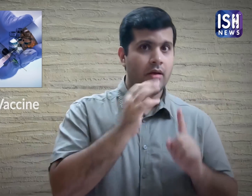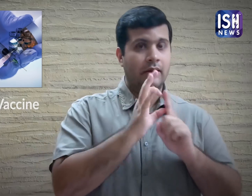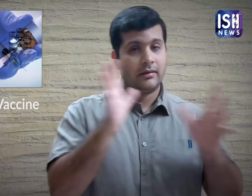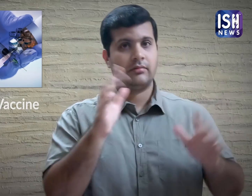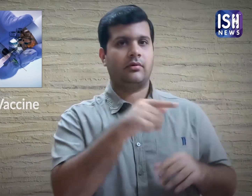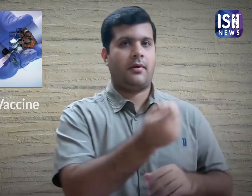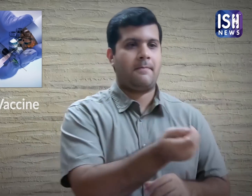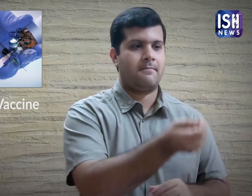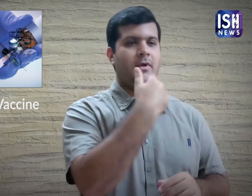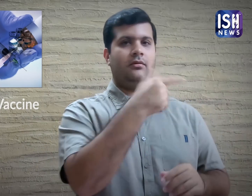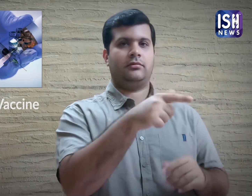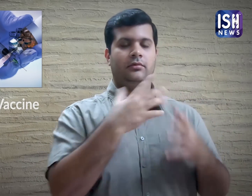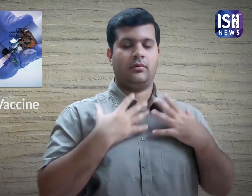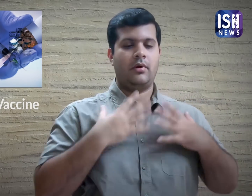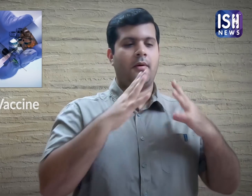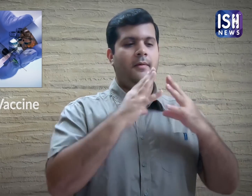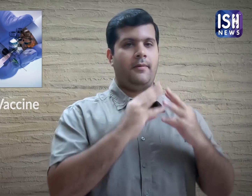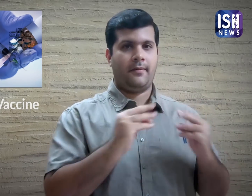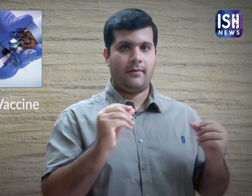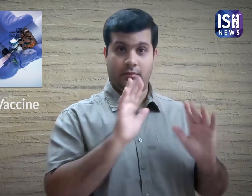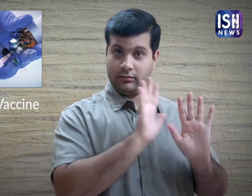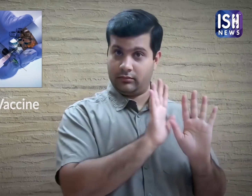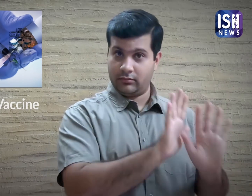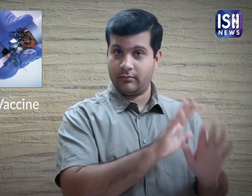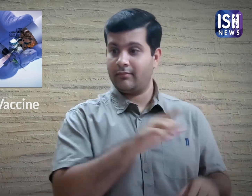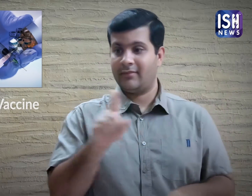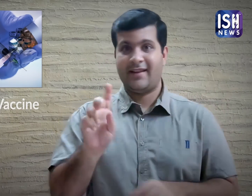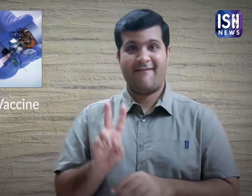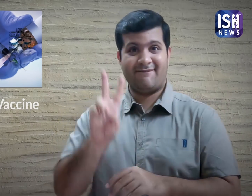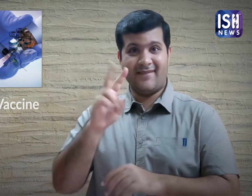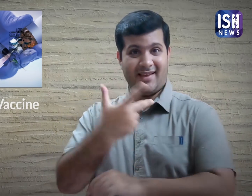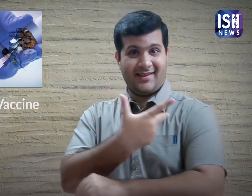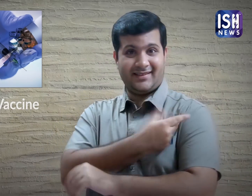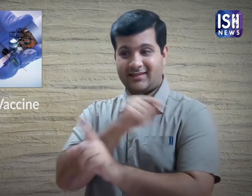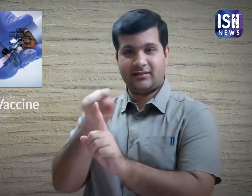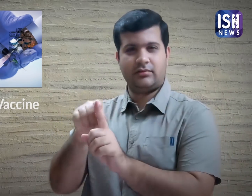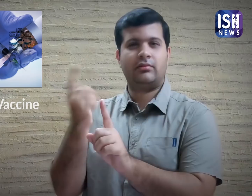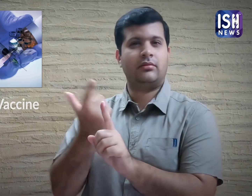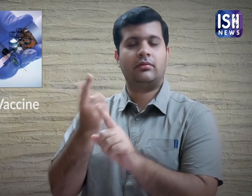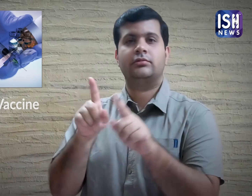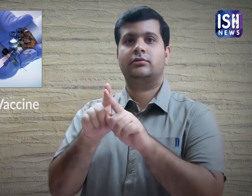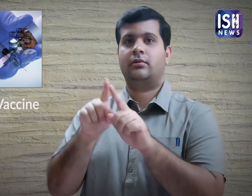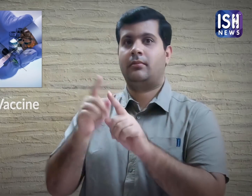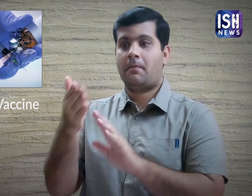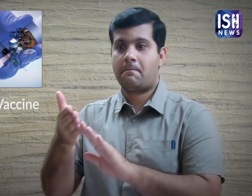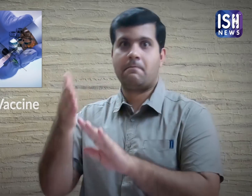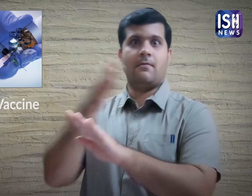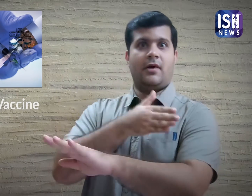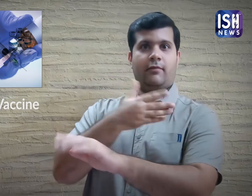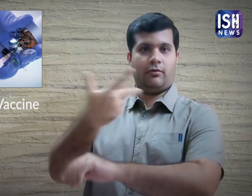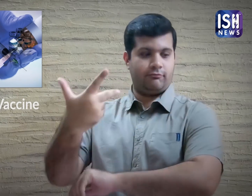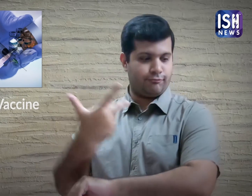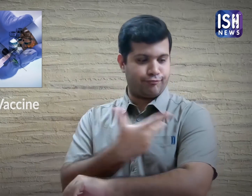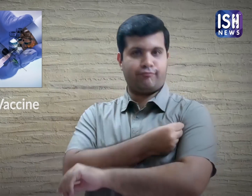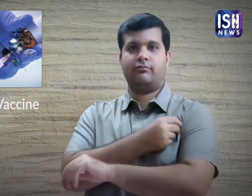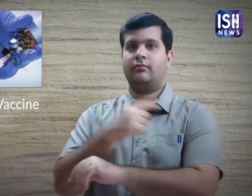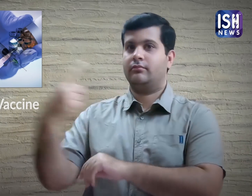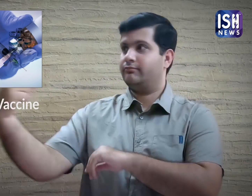treat the disease and vaccines are given to strengthen the body